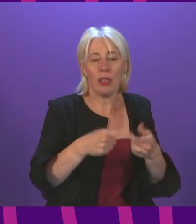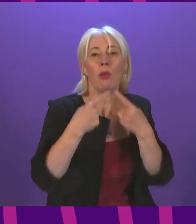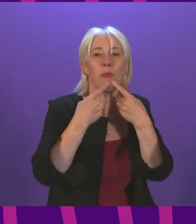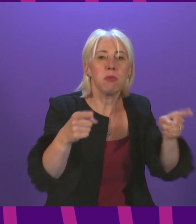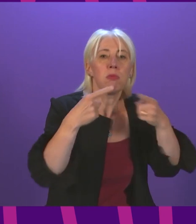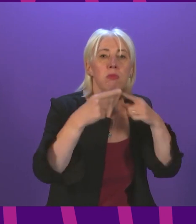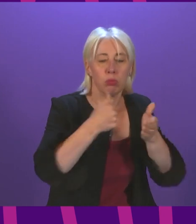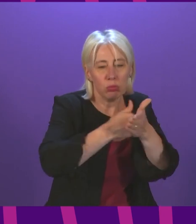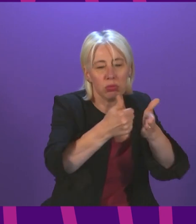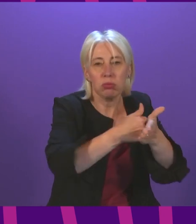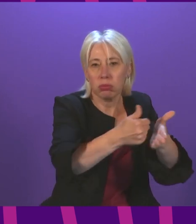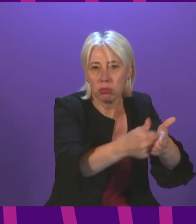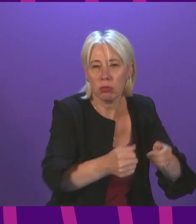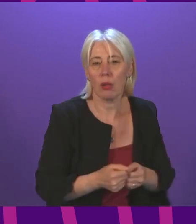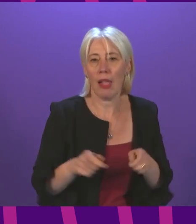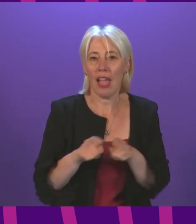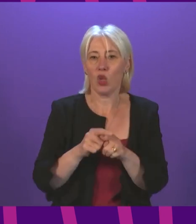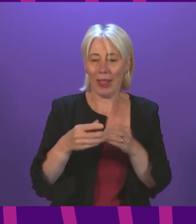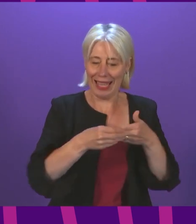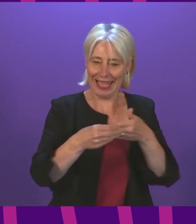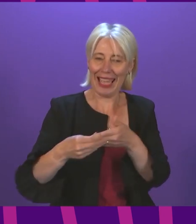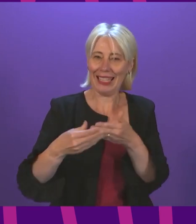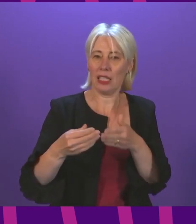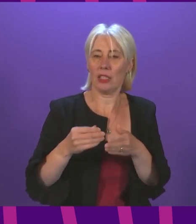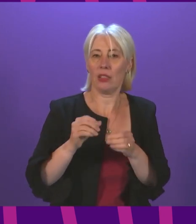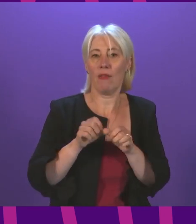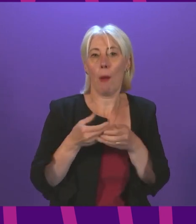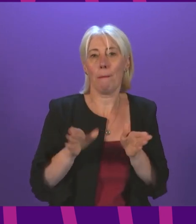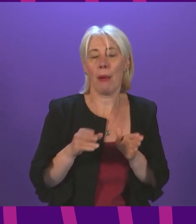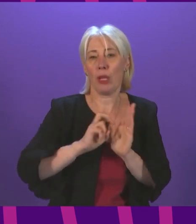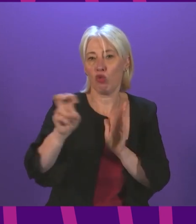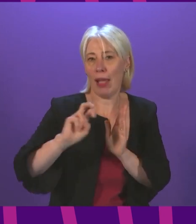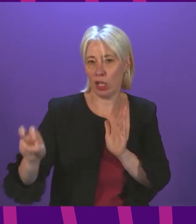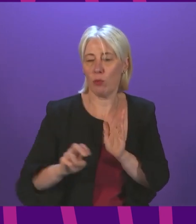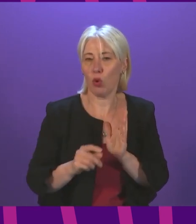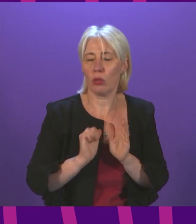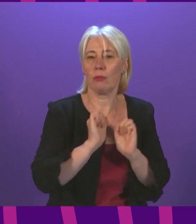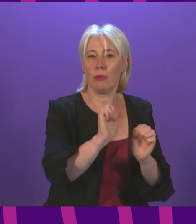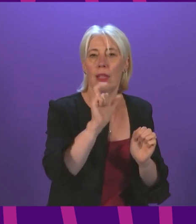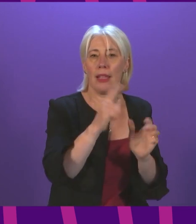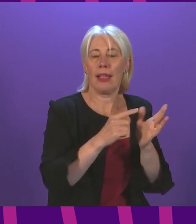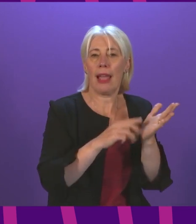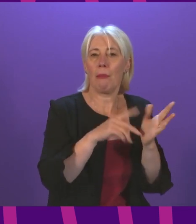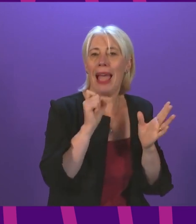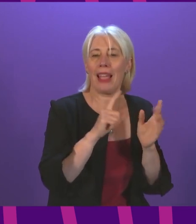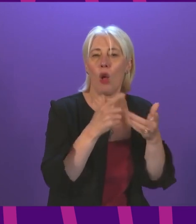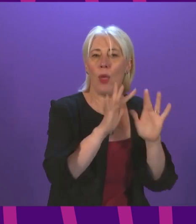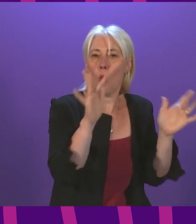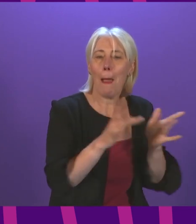measures and of course our guidance on travelling safely on public transport is available through their website and social media